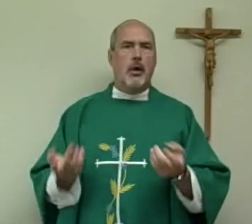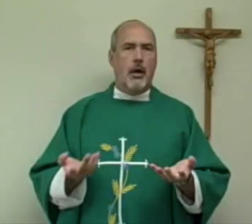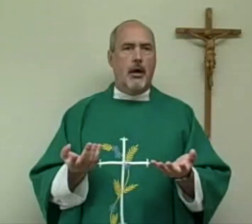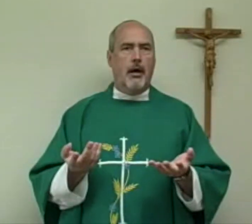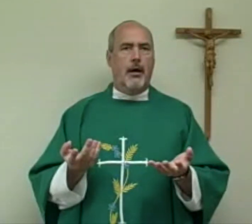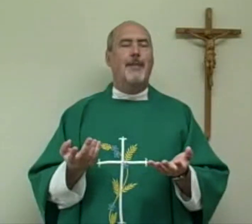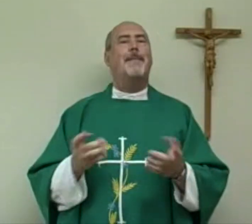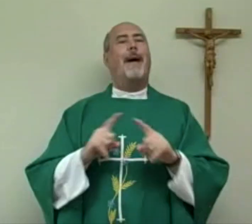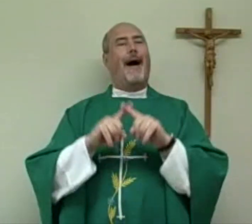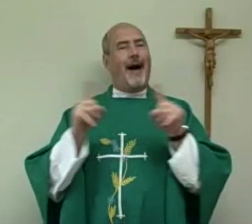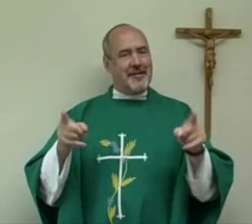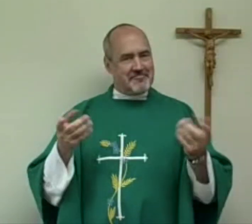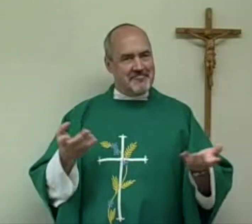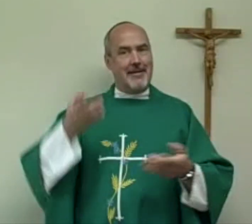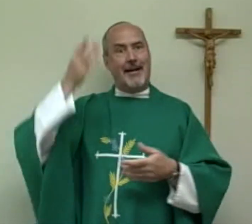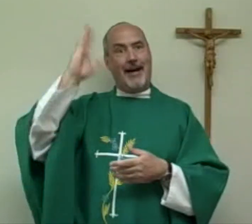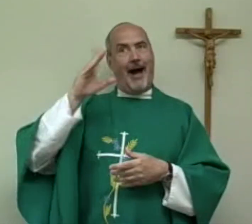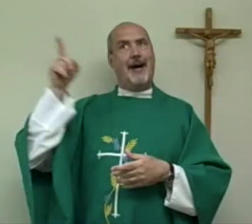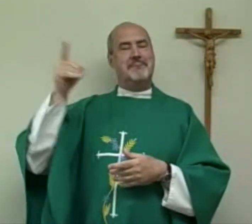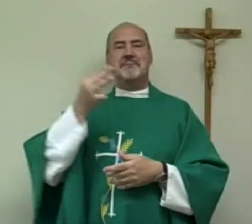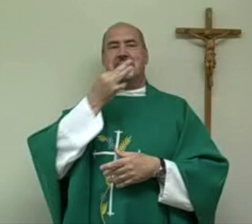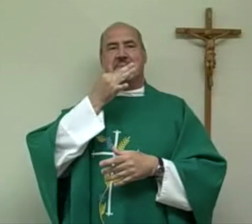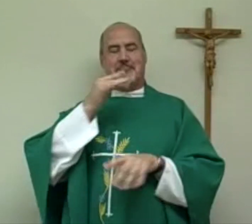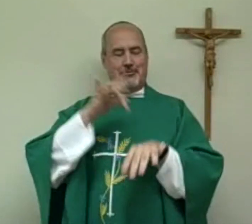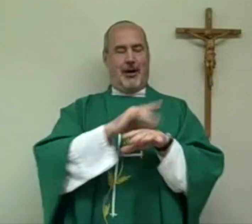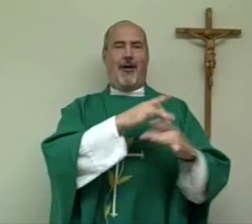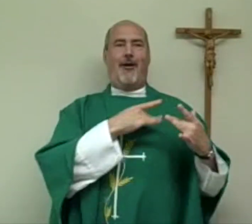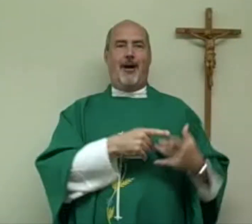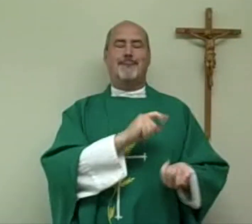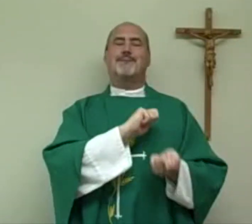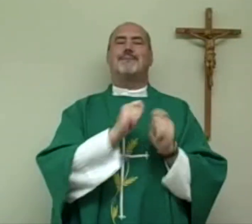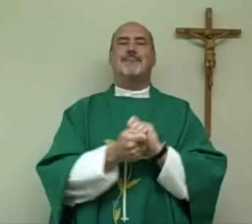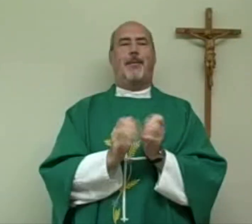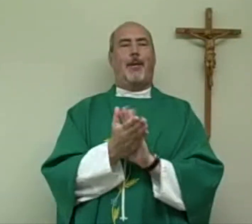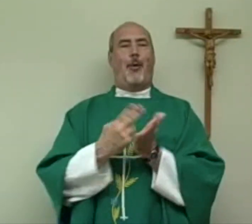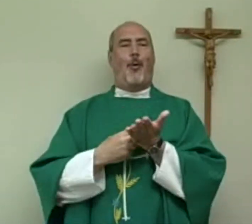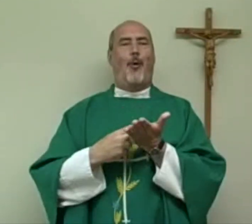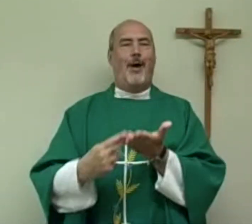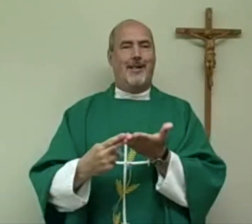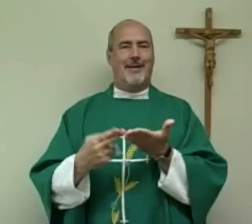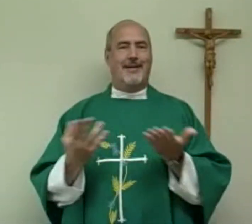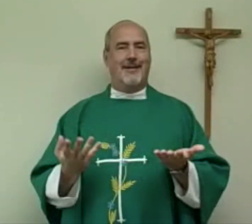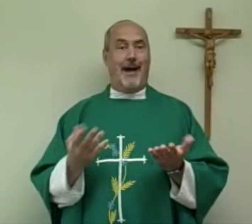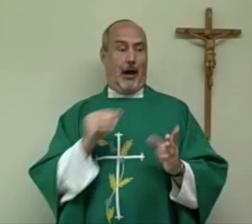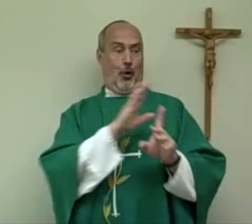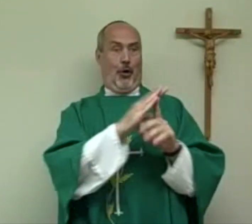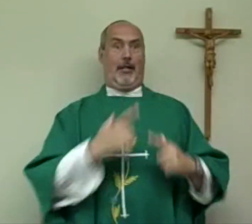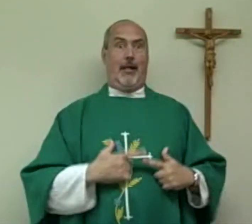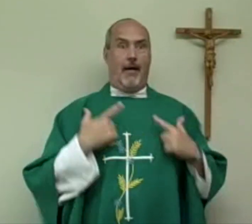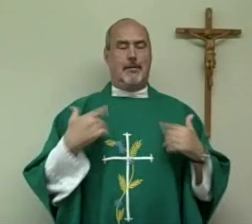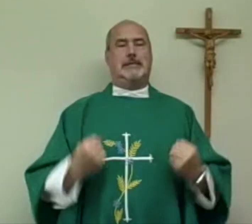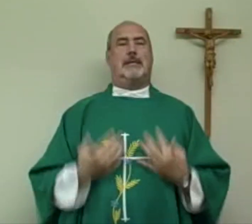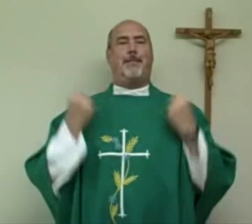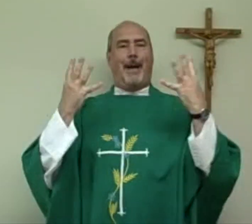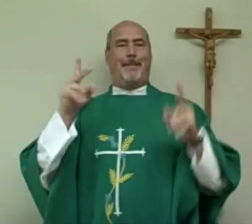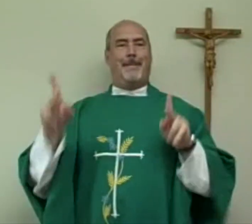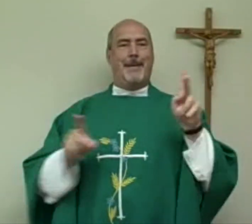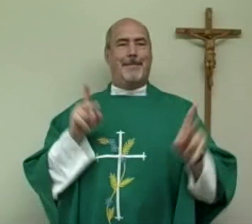her uncontrollable sexual desires. But again, God touched her heart, changed her, and